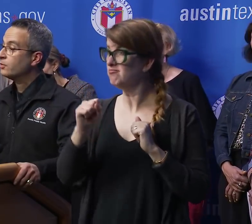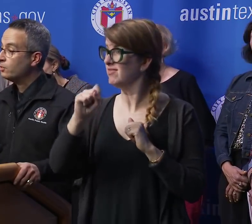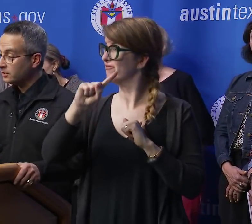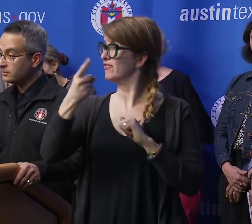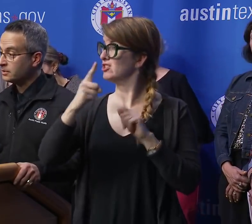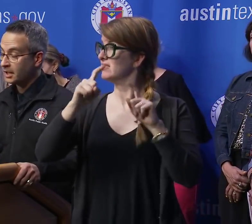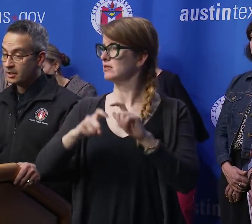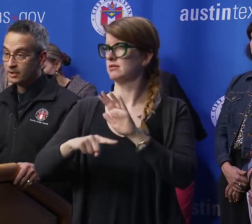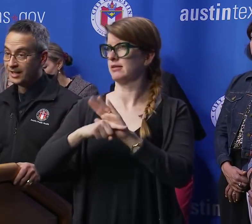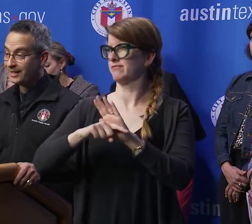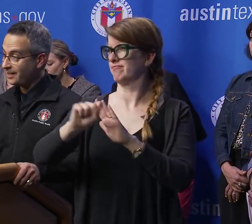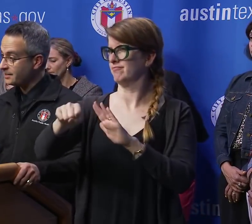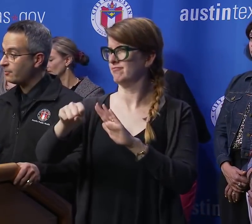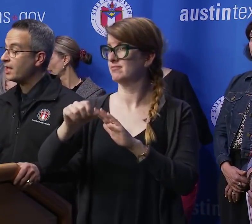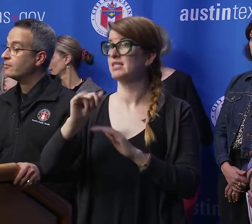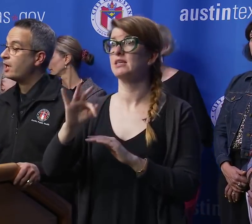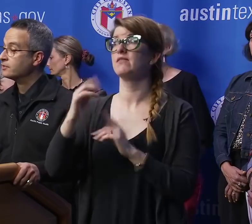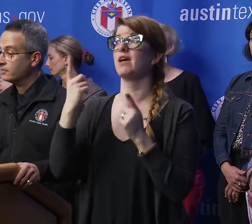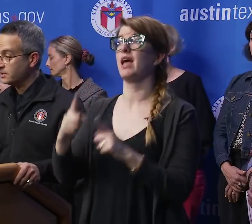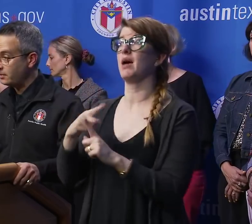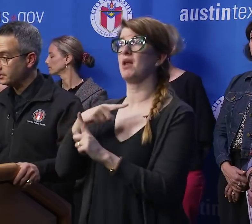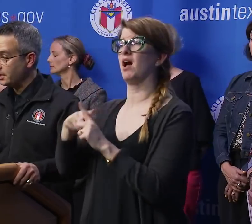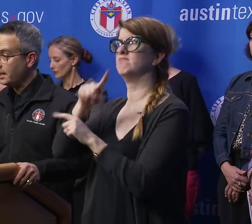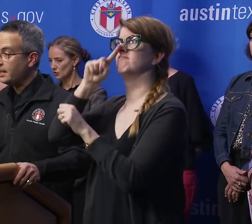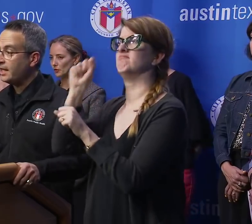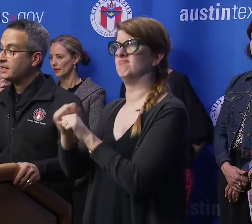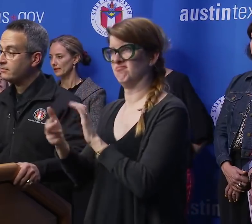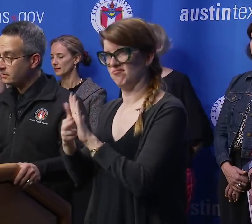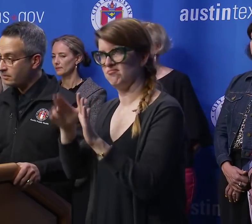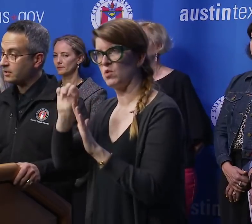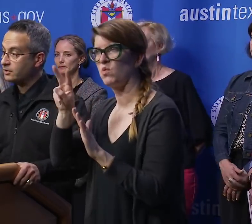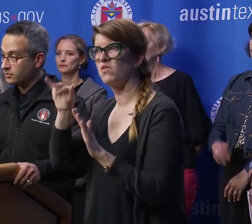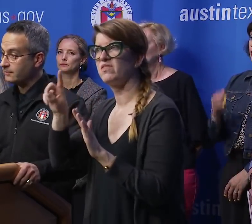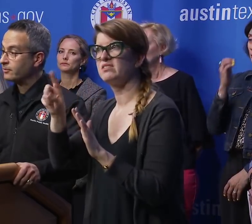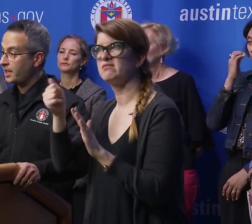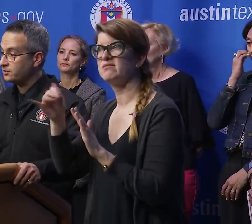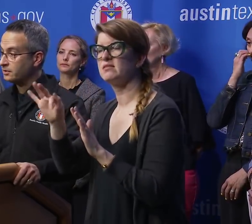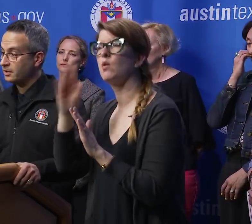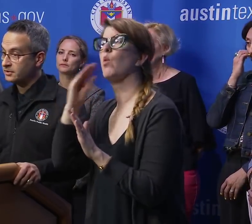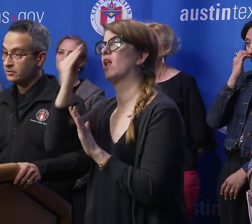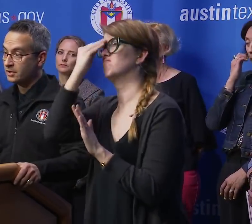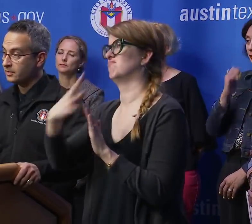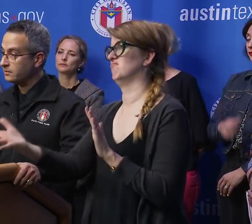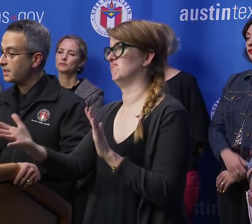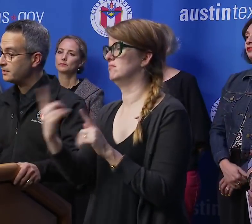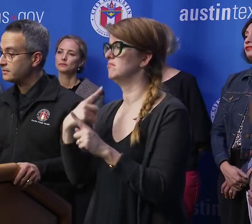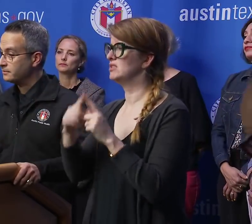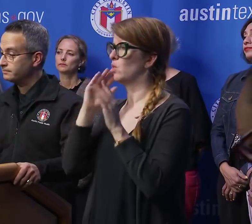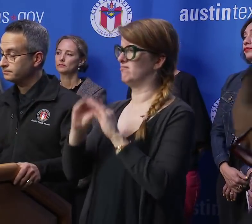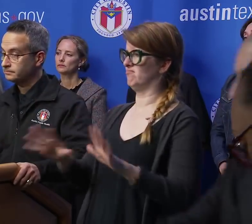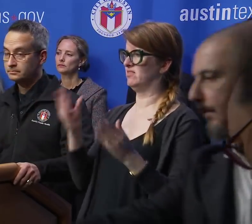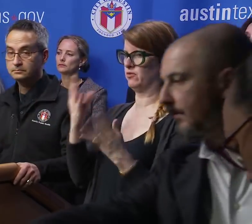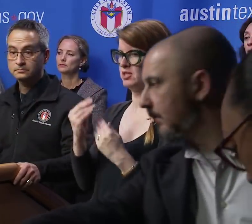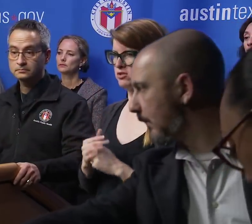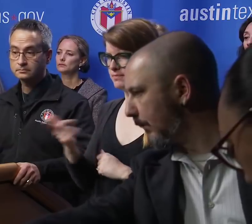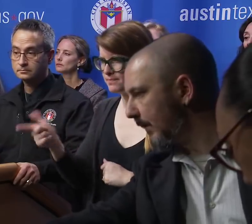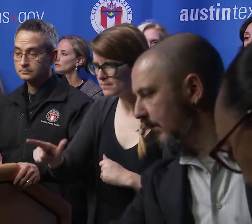But we will communicate any time we have a positive result and give you our usual information associated with those cases.